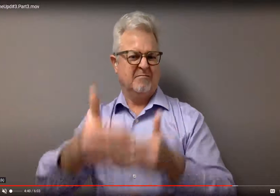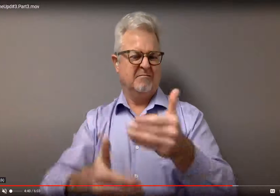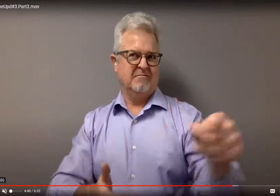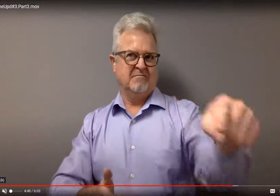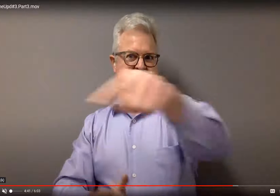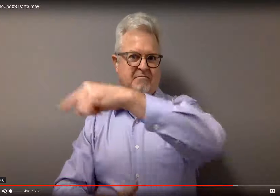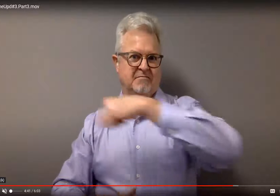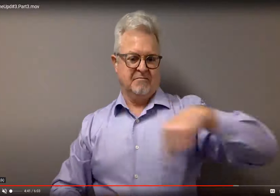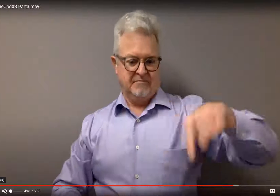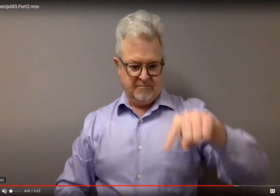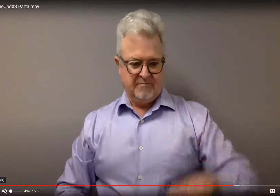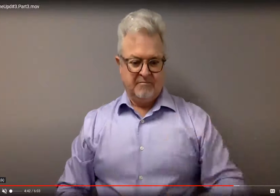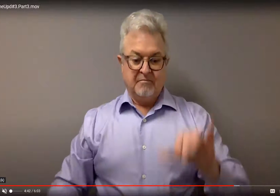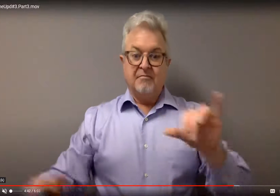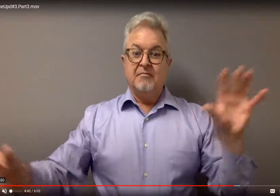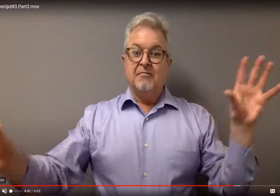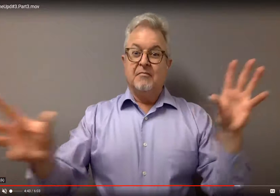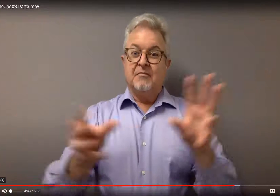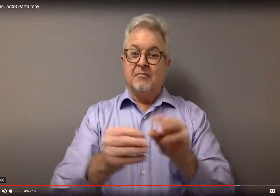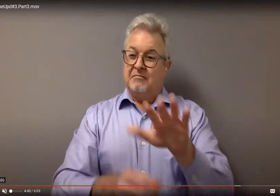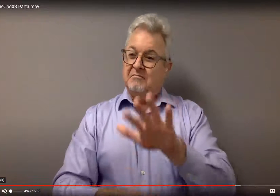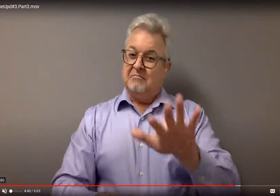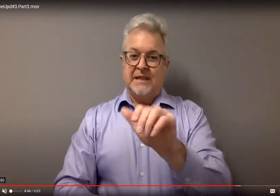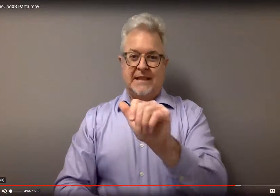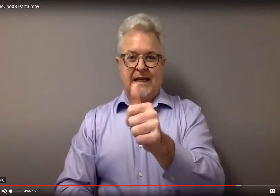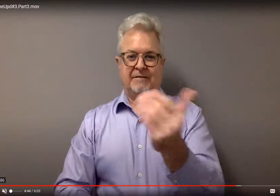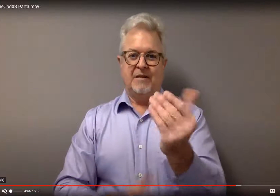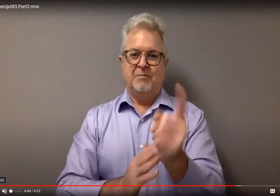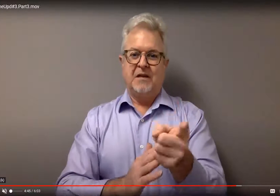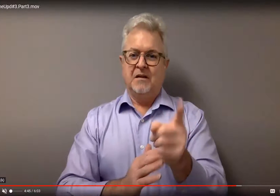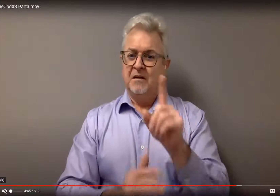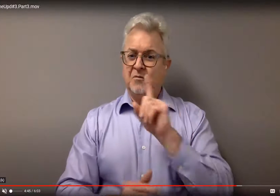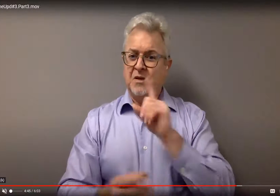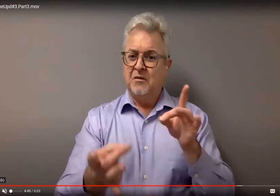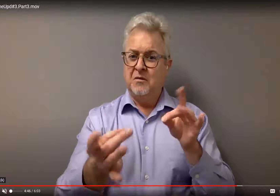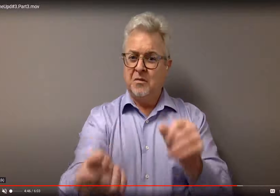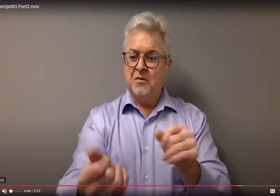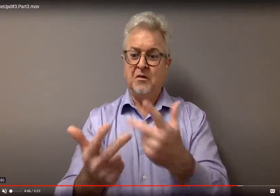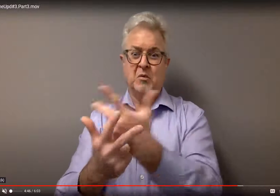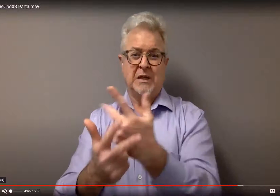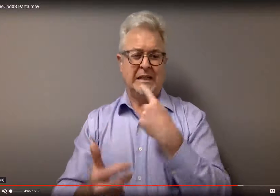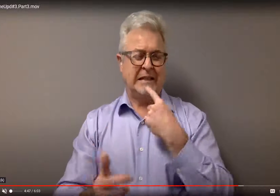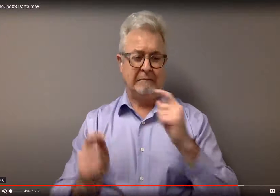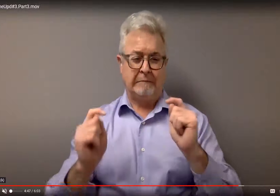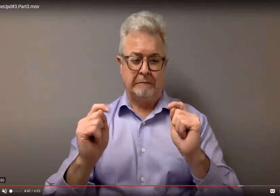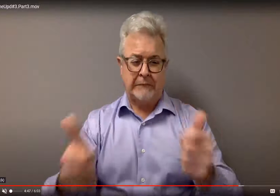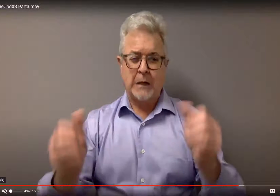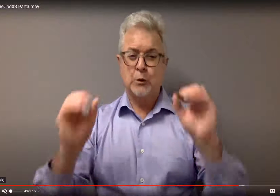So that's really pretty much the process. It takes about 10 to 15 minutes at the end.